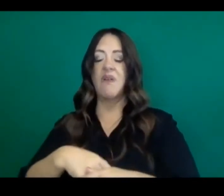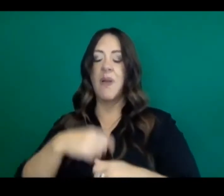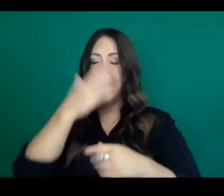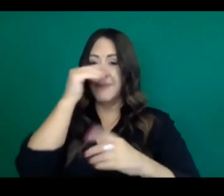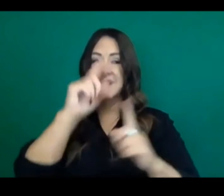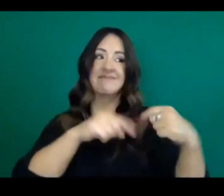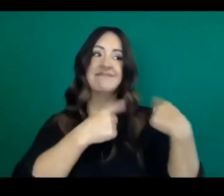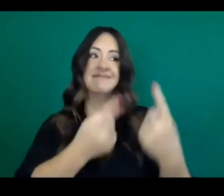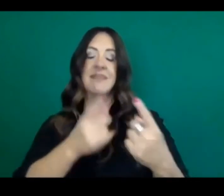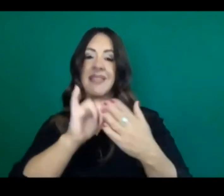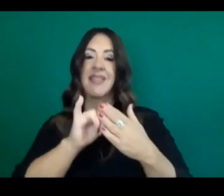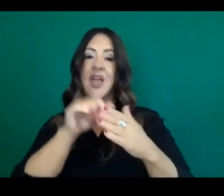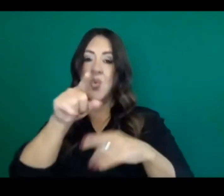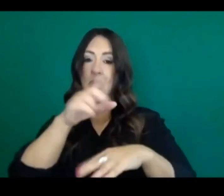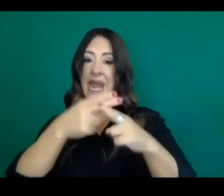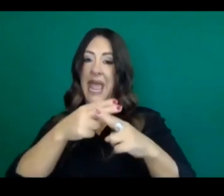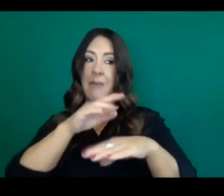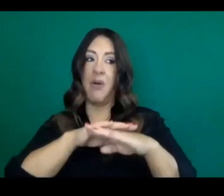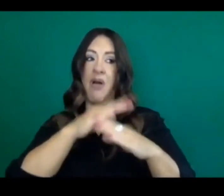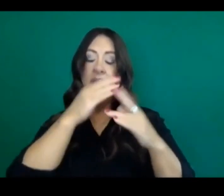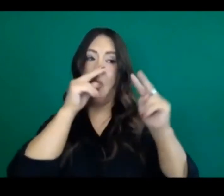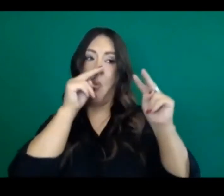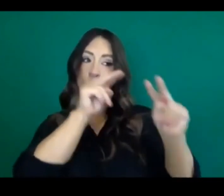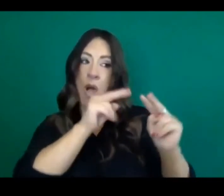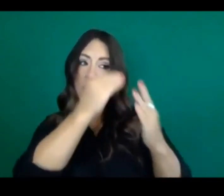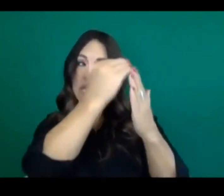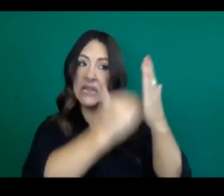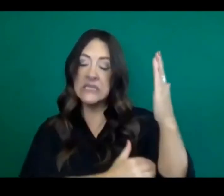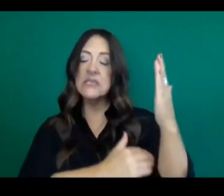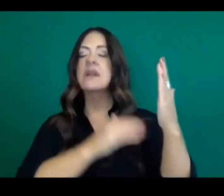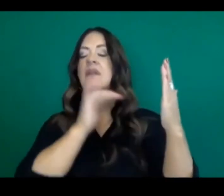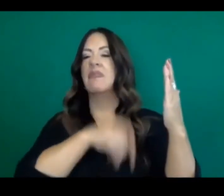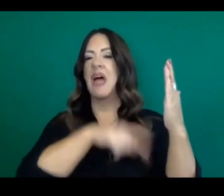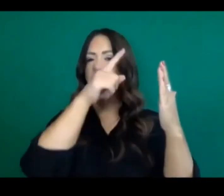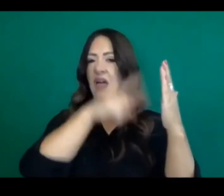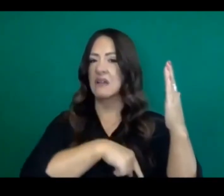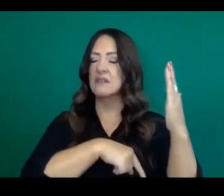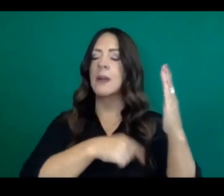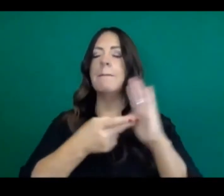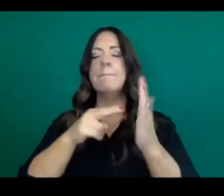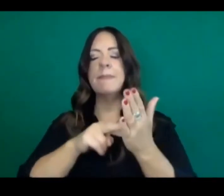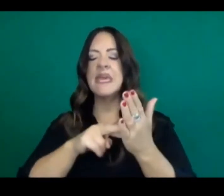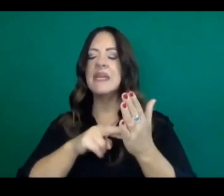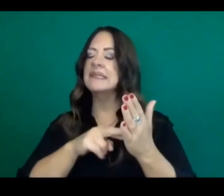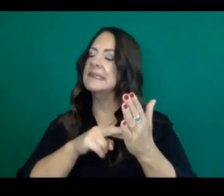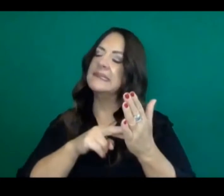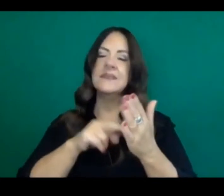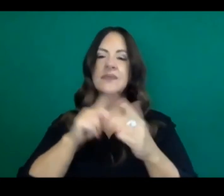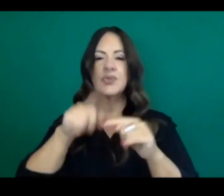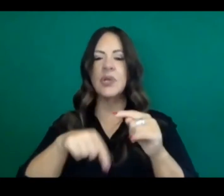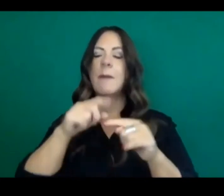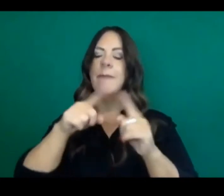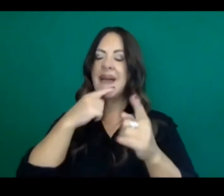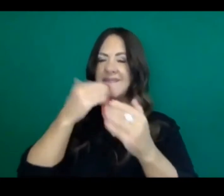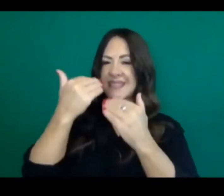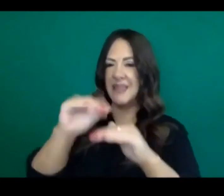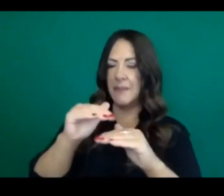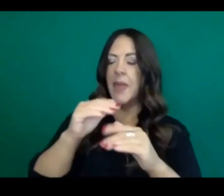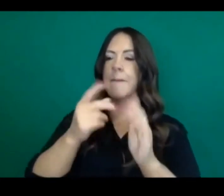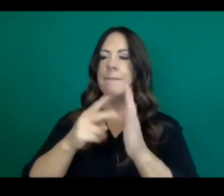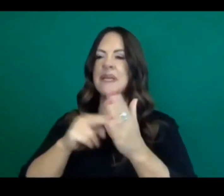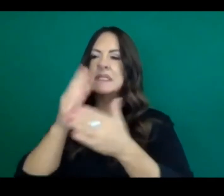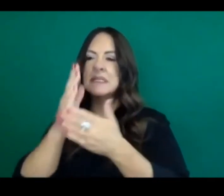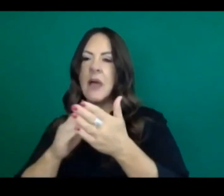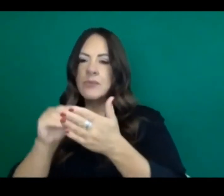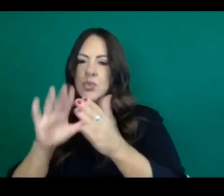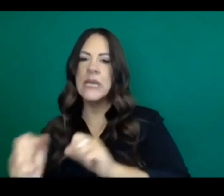put in place to create plans to potentially bring some students and counties back to in-person learning. So